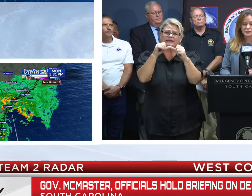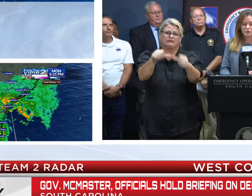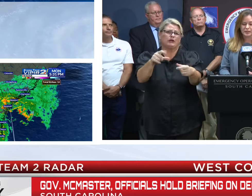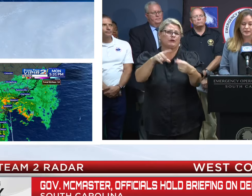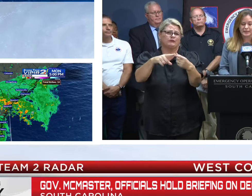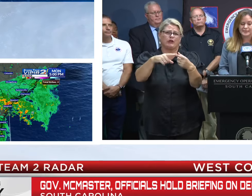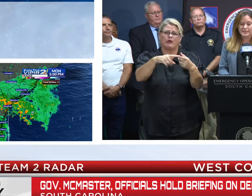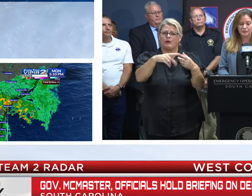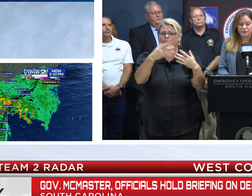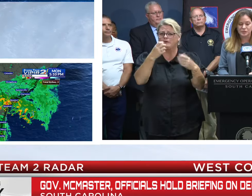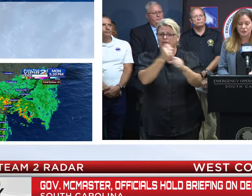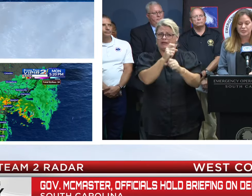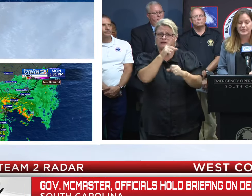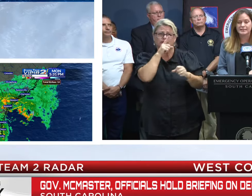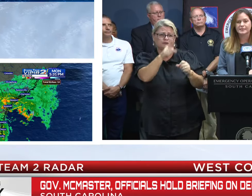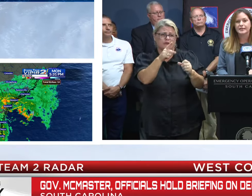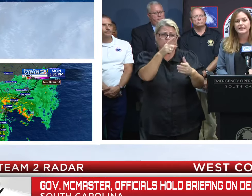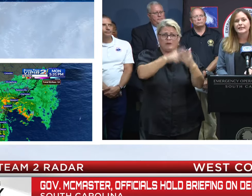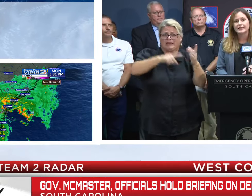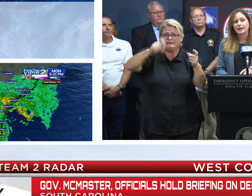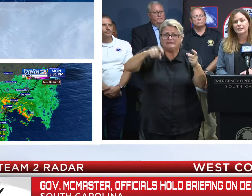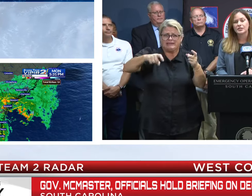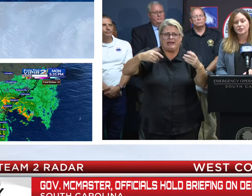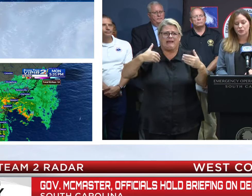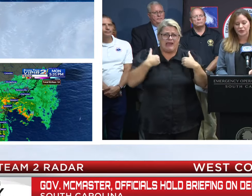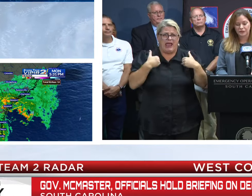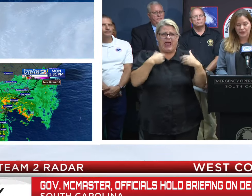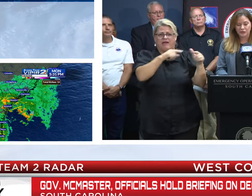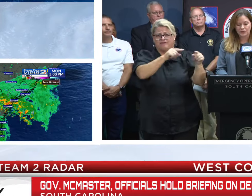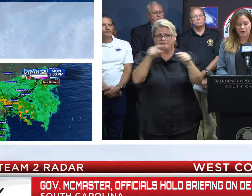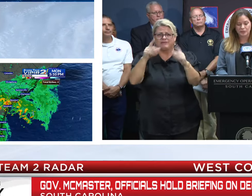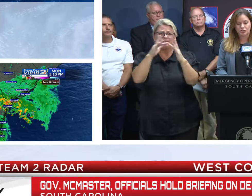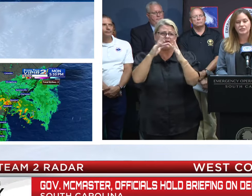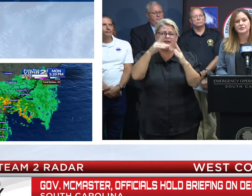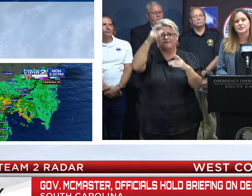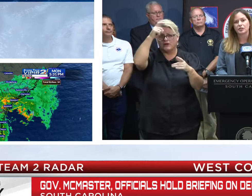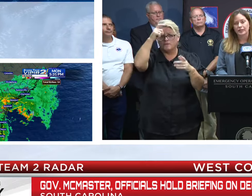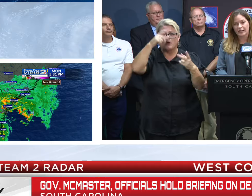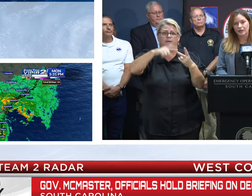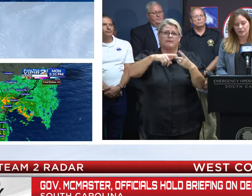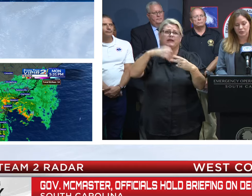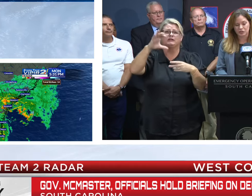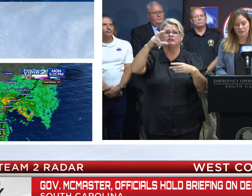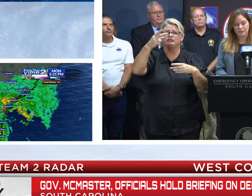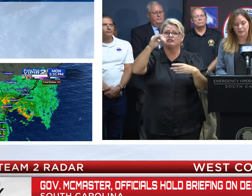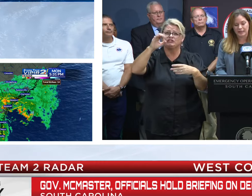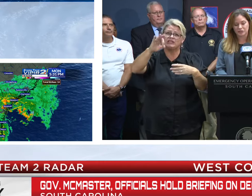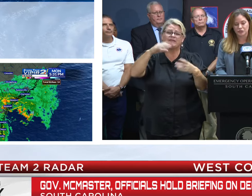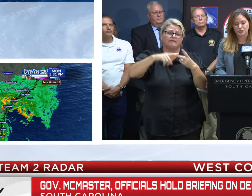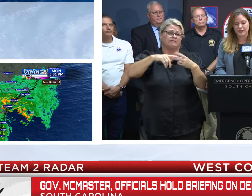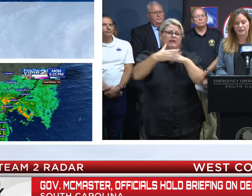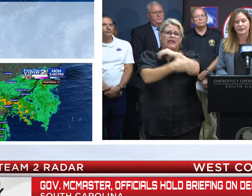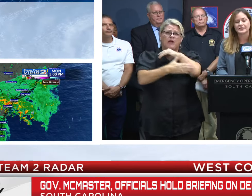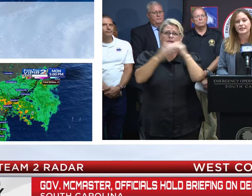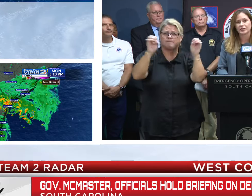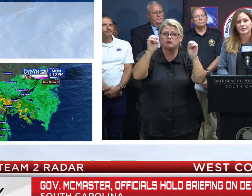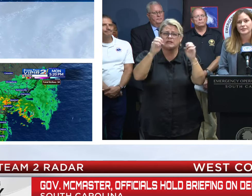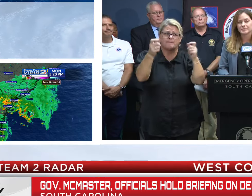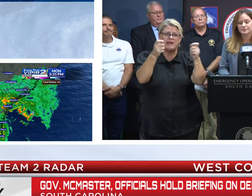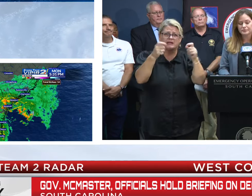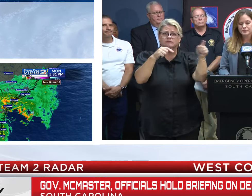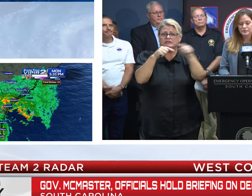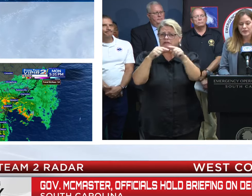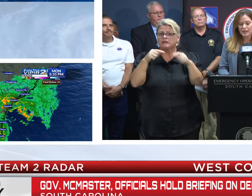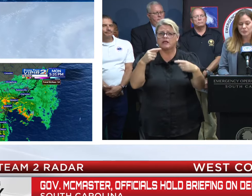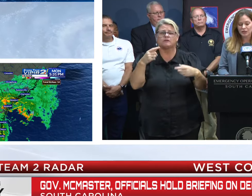our in-state resource needs in contact with fire department chiefs and our county emergency managers in the affected areas,